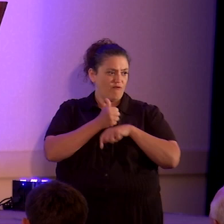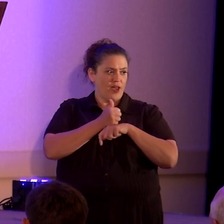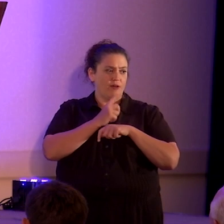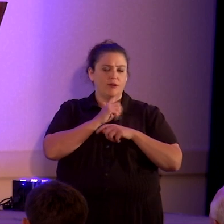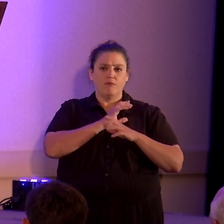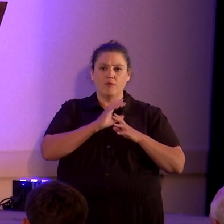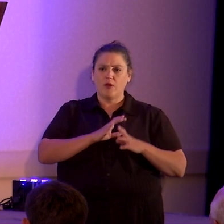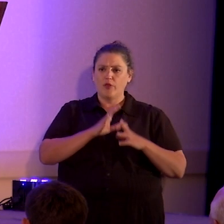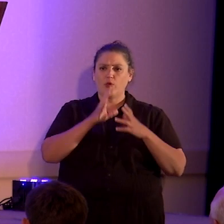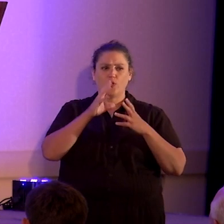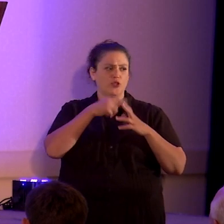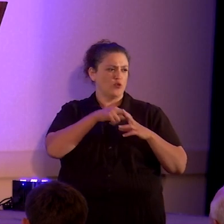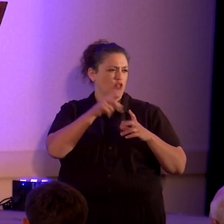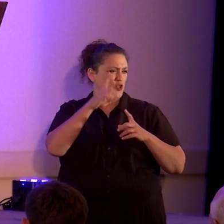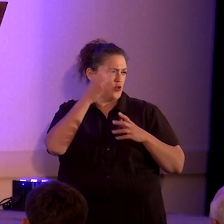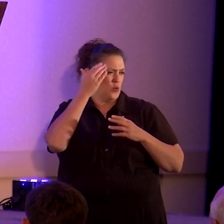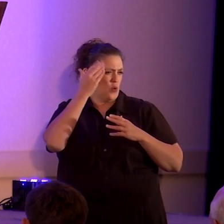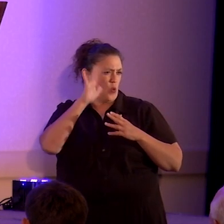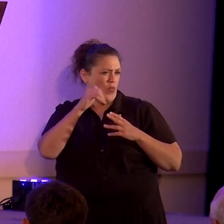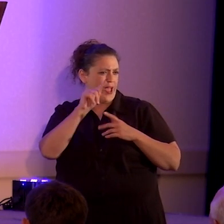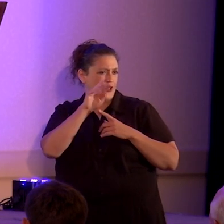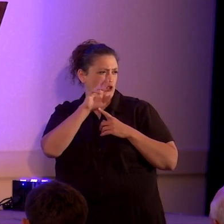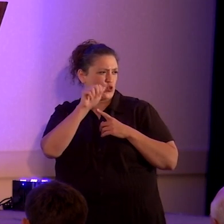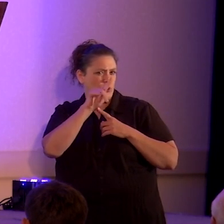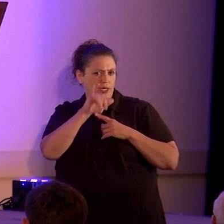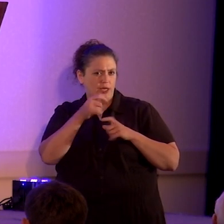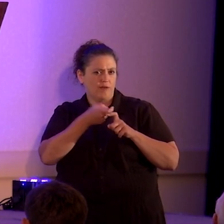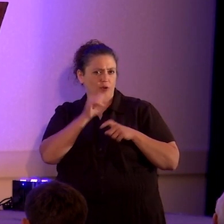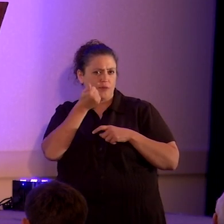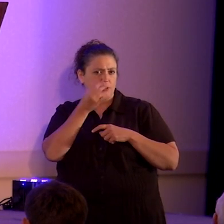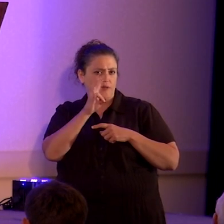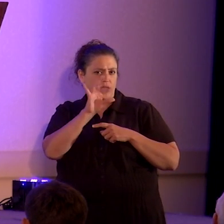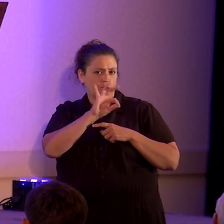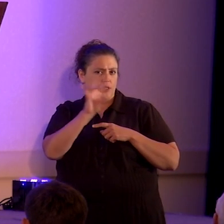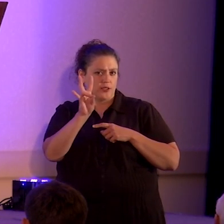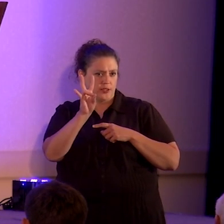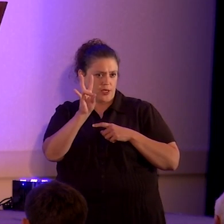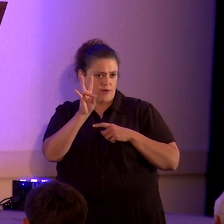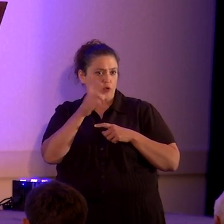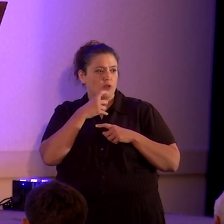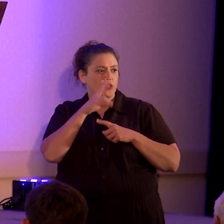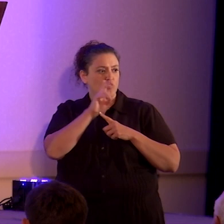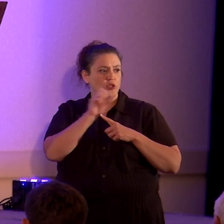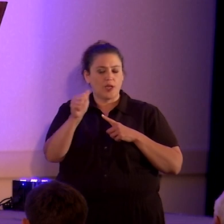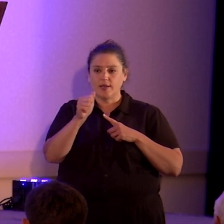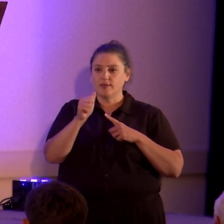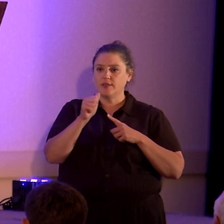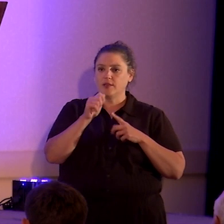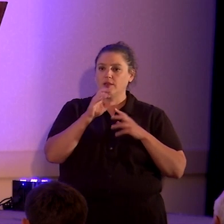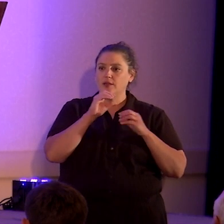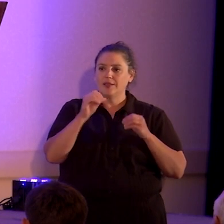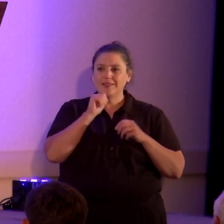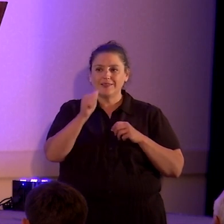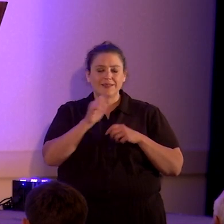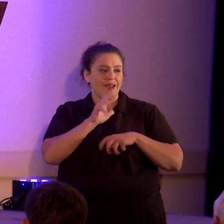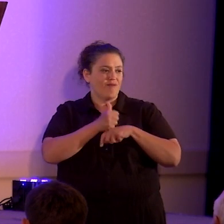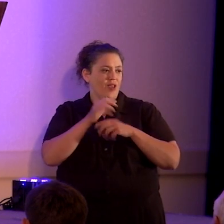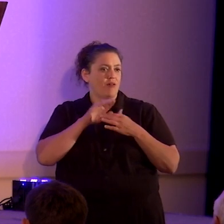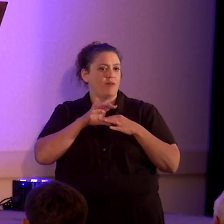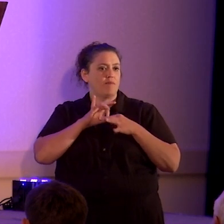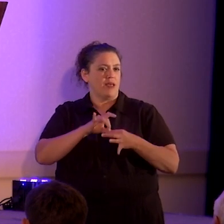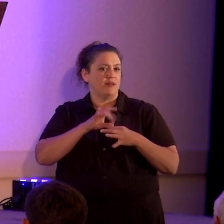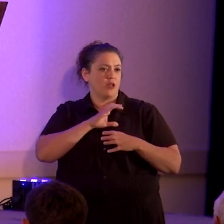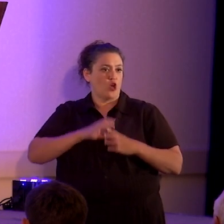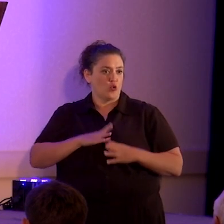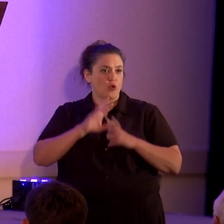the Christian religion. You're all familiar with that treaty from 1797, which says the United States is in no sense founded on the Christian religion. They